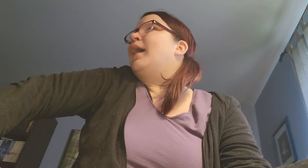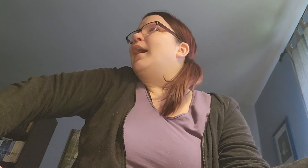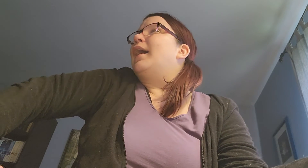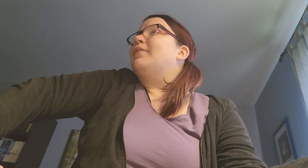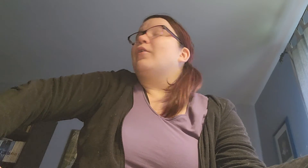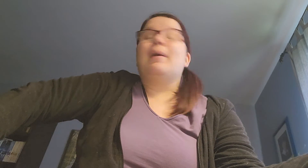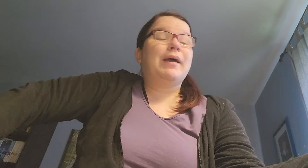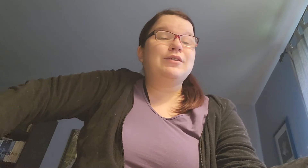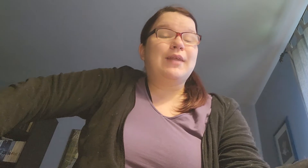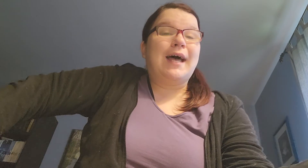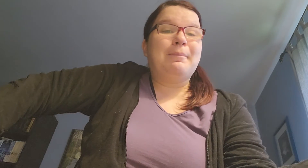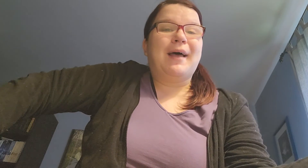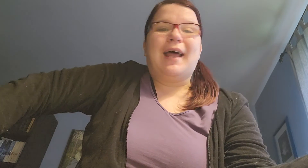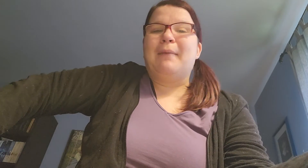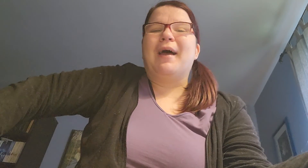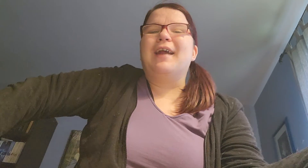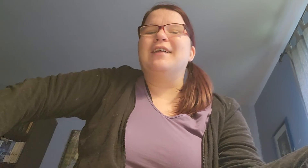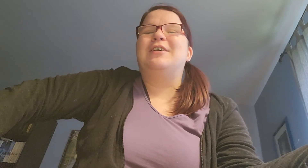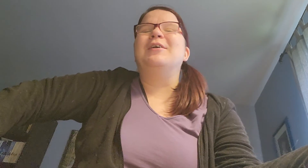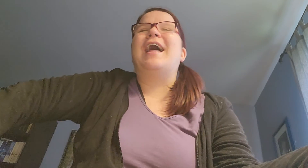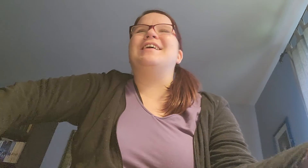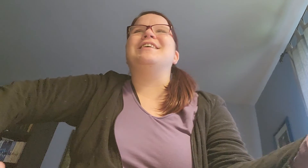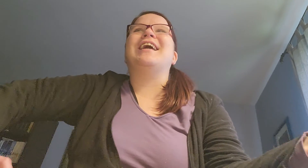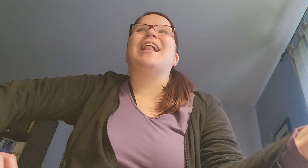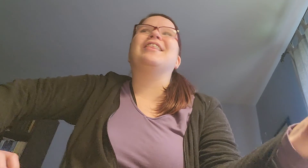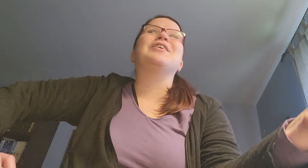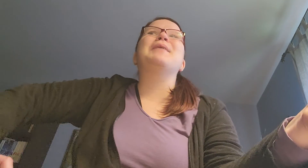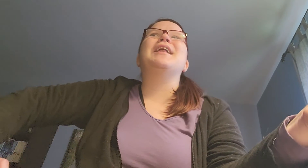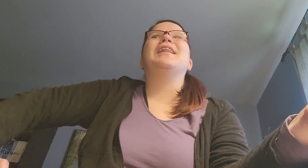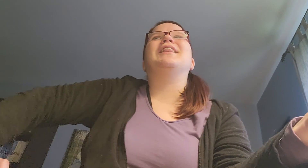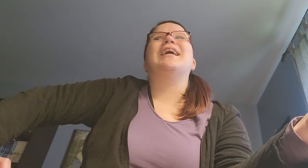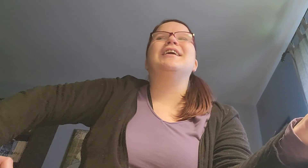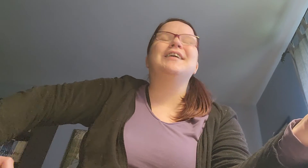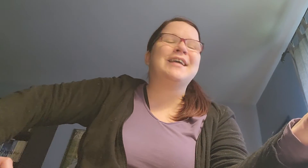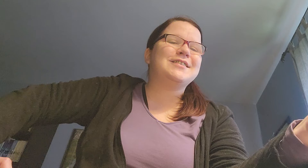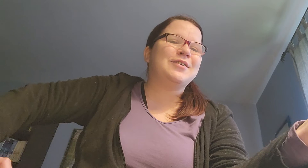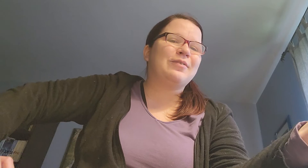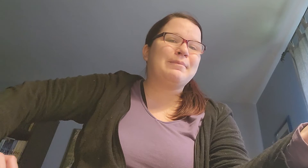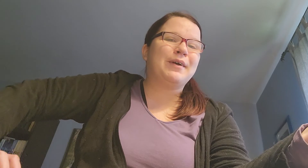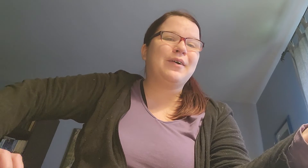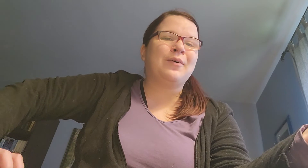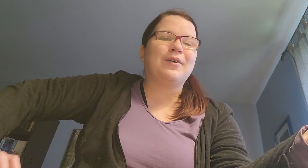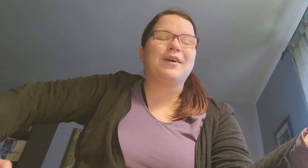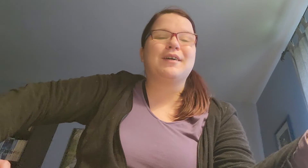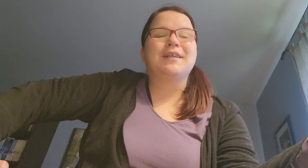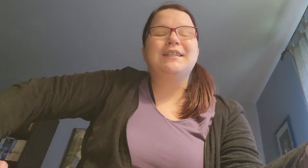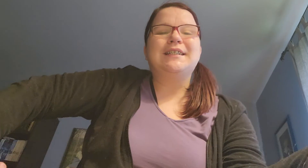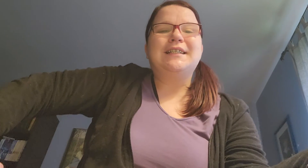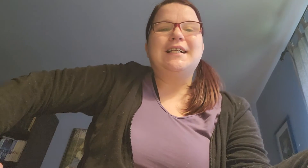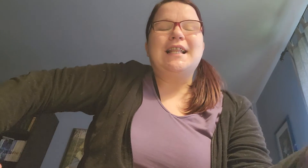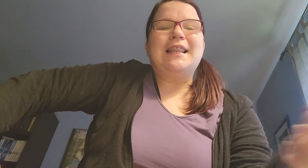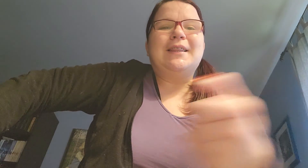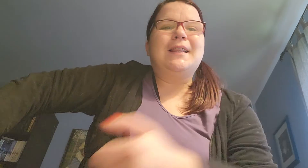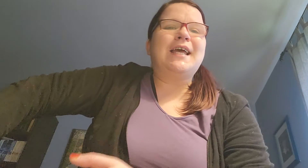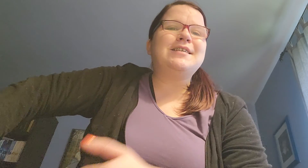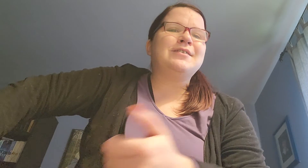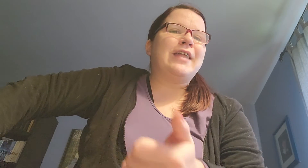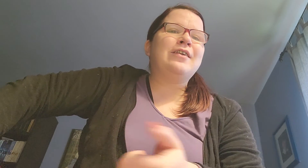Uh... So I might do that. But... I might not do that until like... A little bit later... Into November. Or... Late... Late